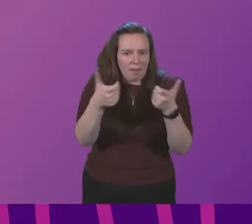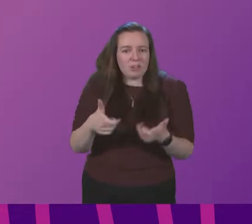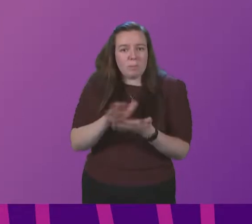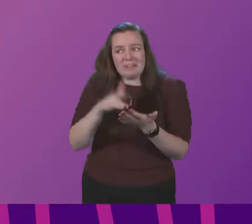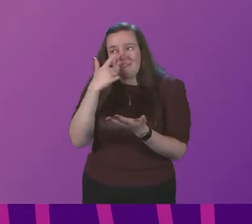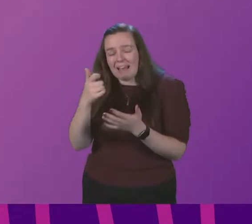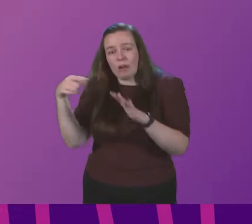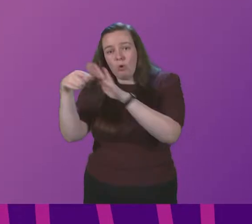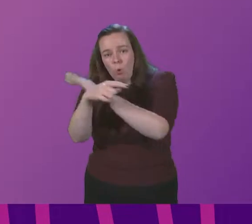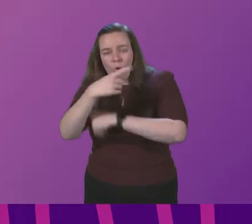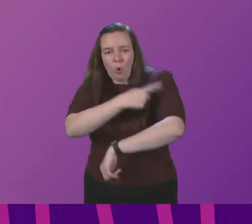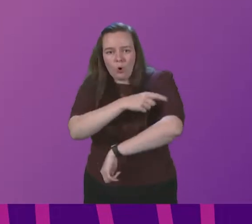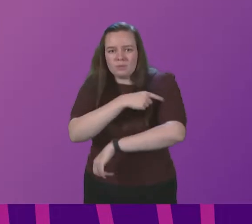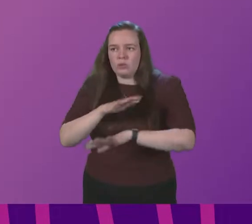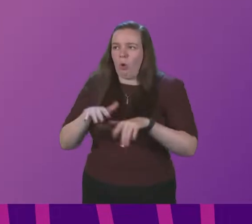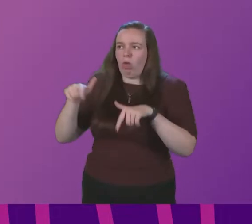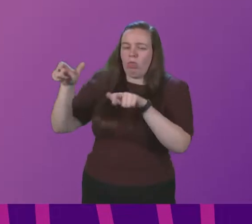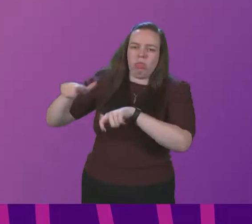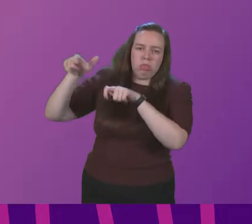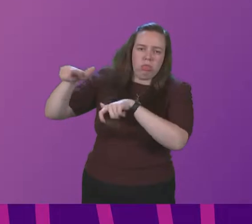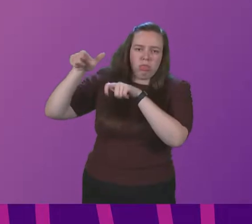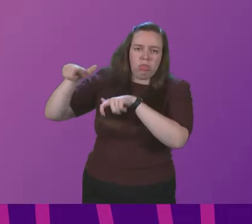hospital and they are not left in the hospital